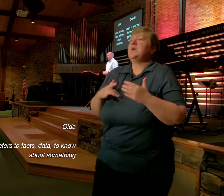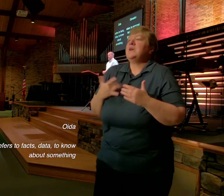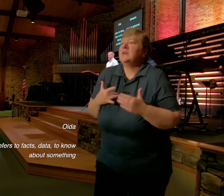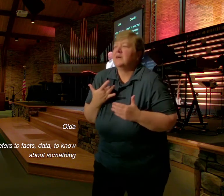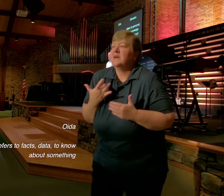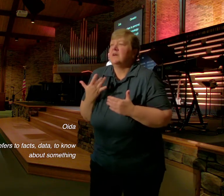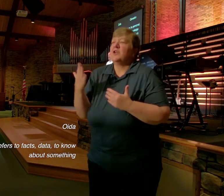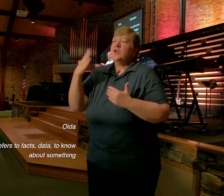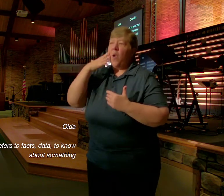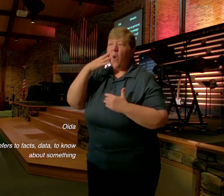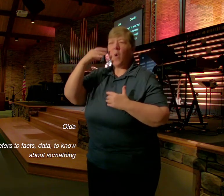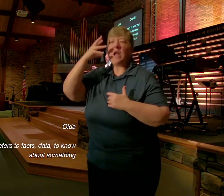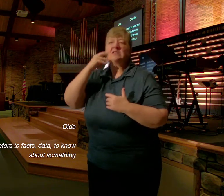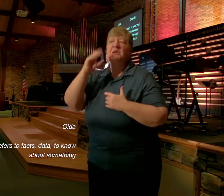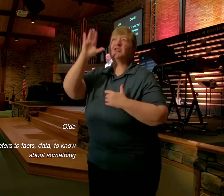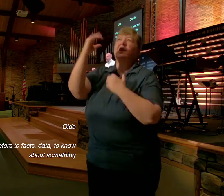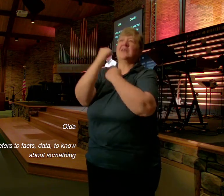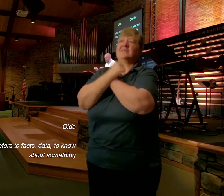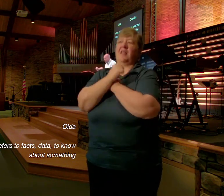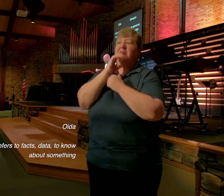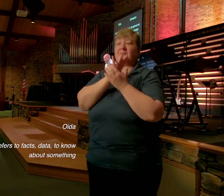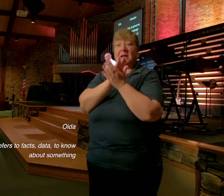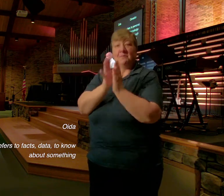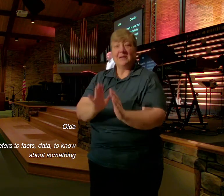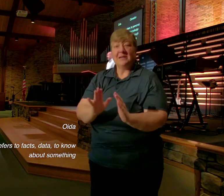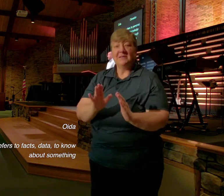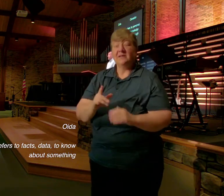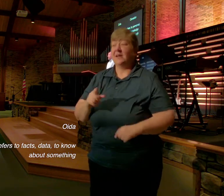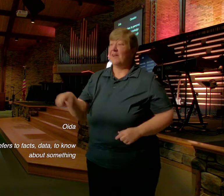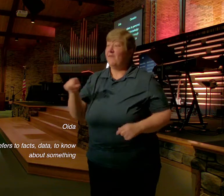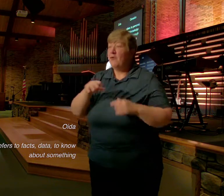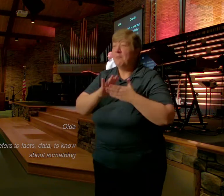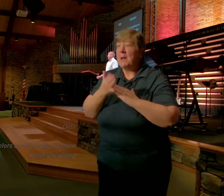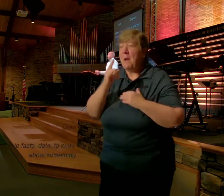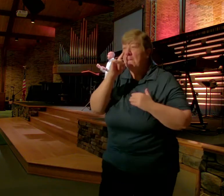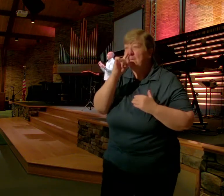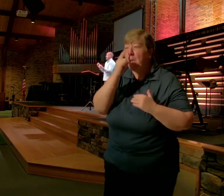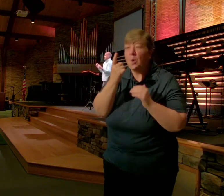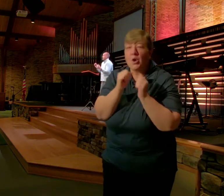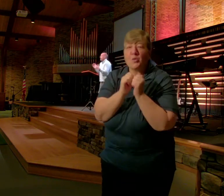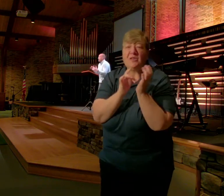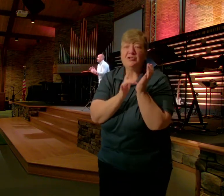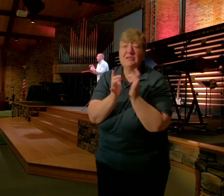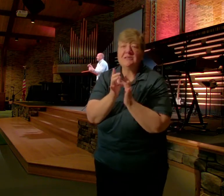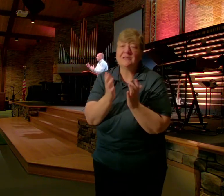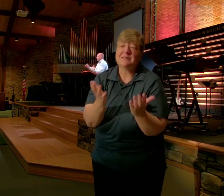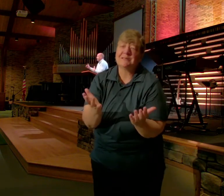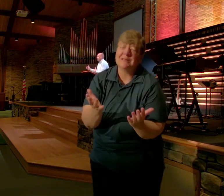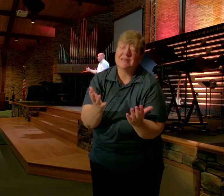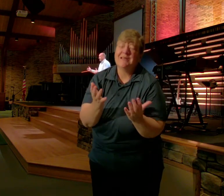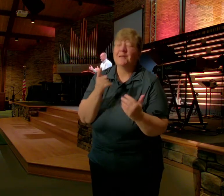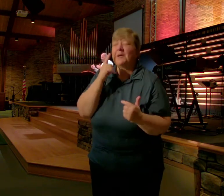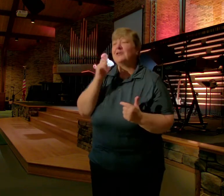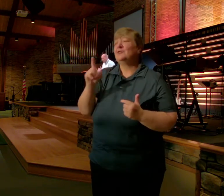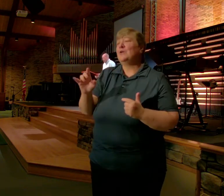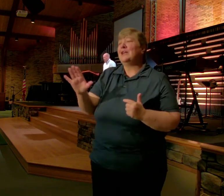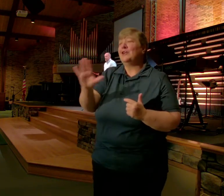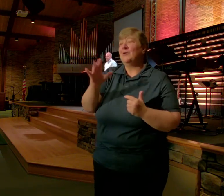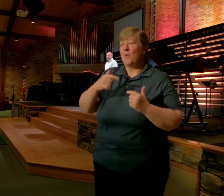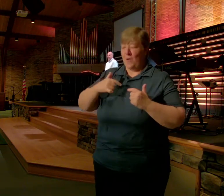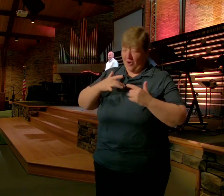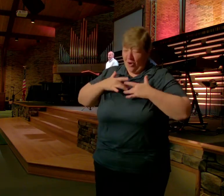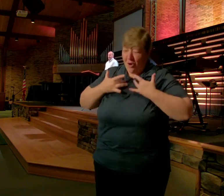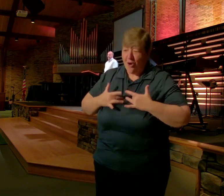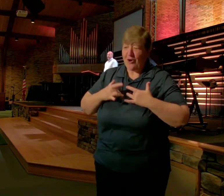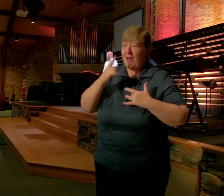If you have Gotten bored With Jesus It's because You need the eyes Of your heart Open